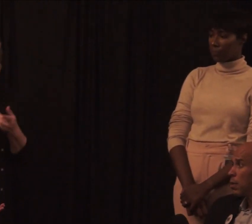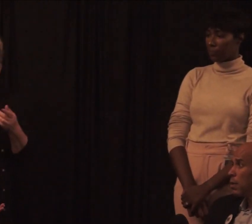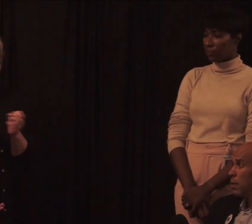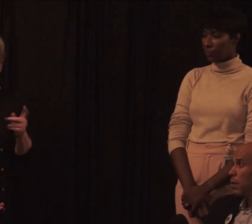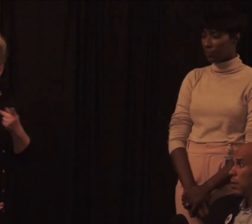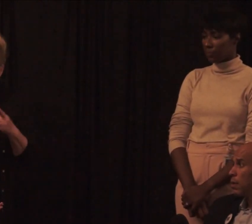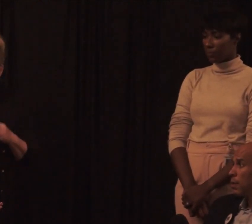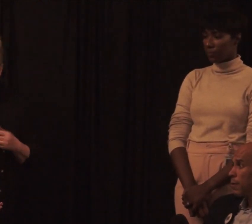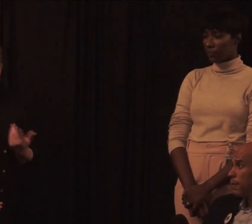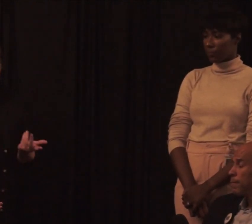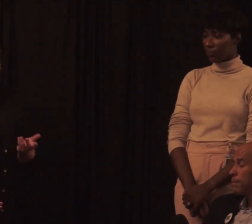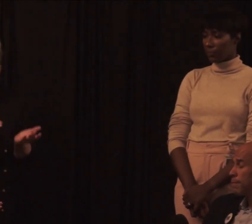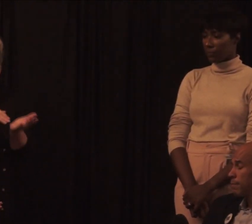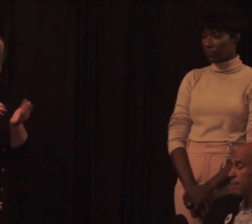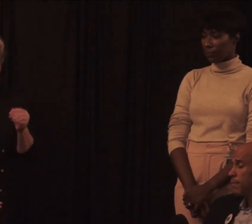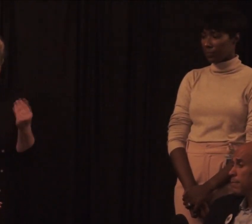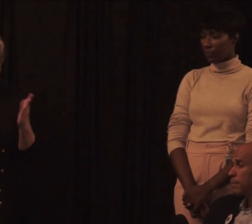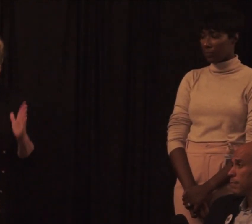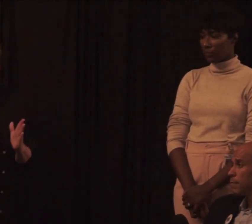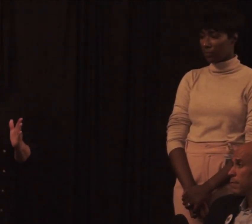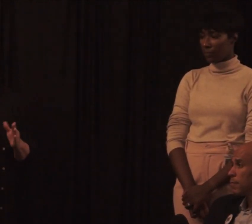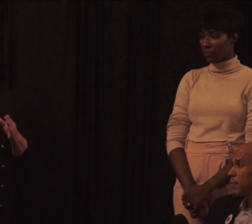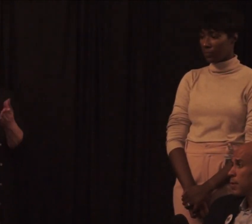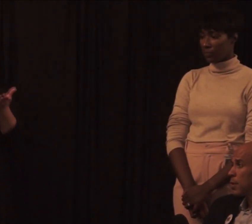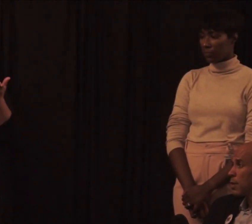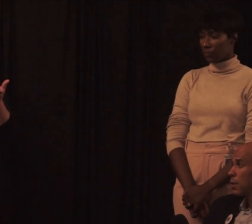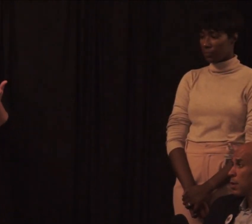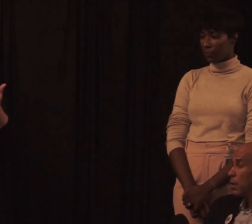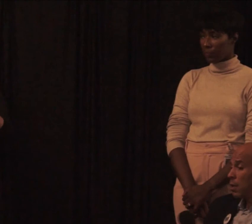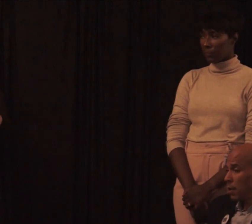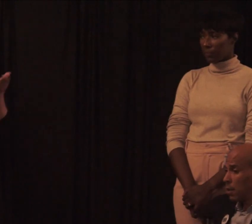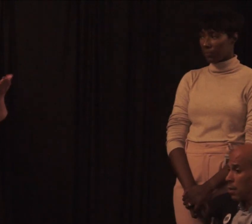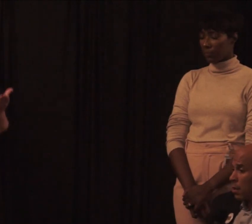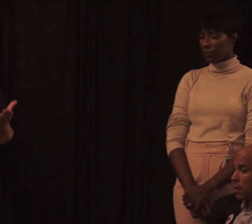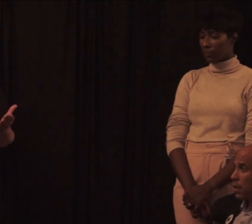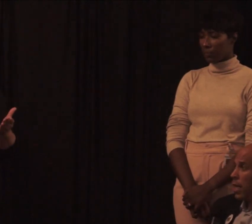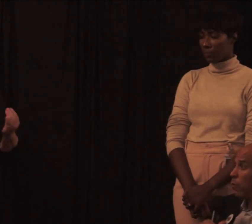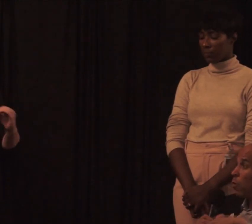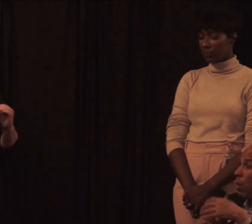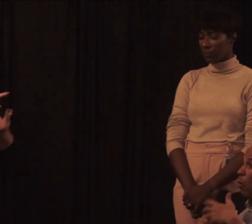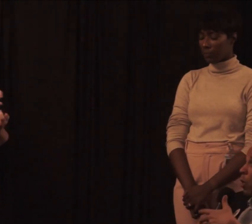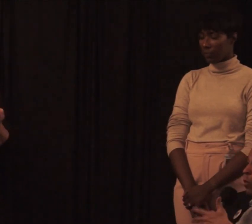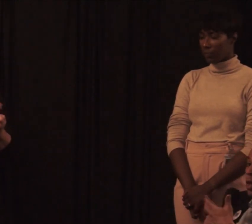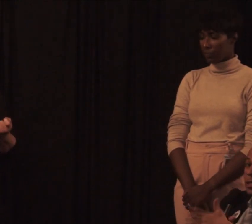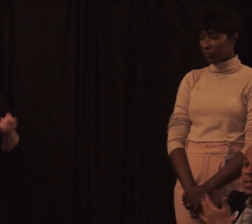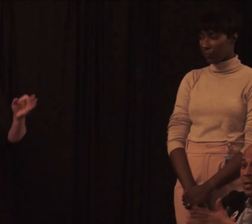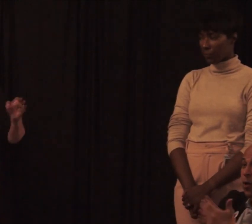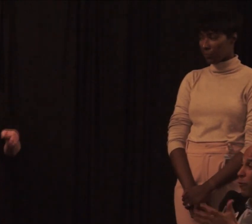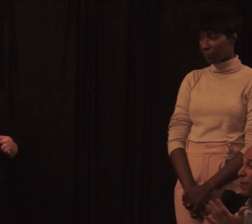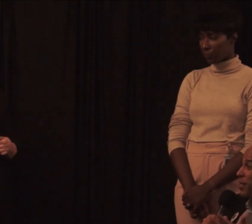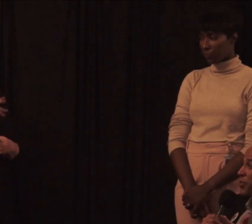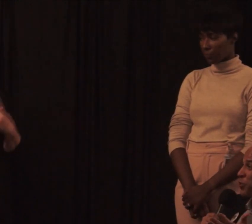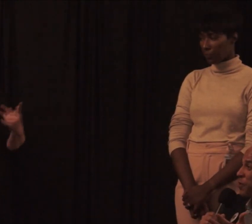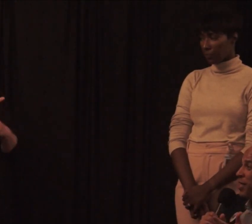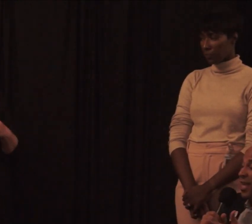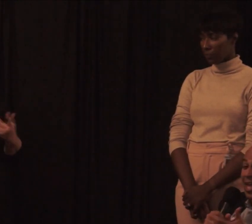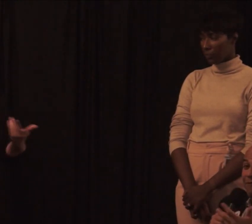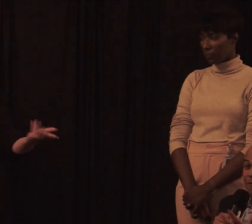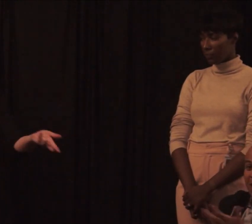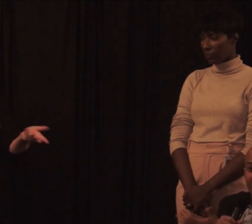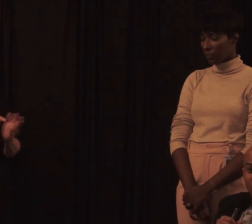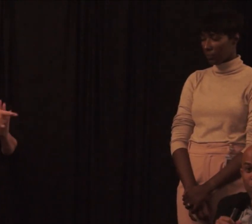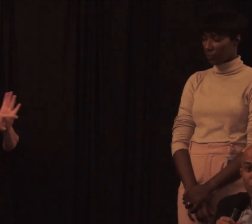there's a gap that we're seeing every day in our practices, can you give us any more specifics on some of that legislation? Well, let's not talk around the issue.